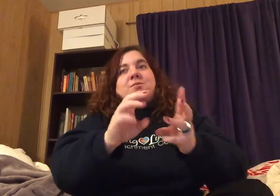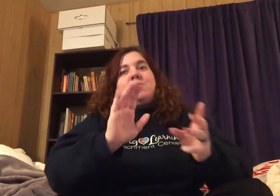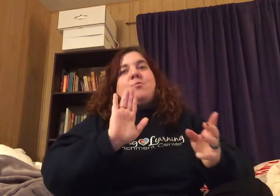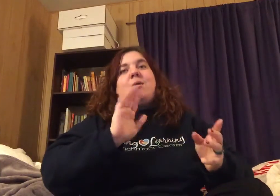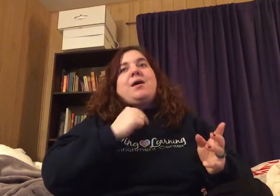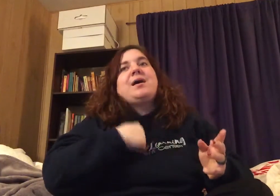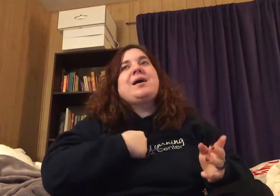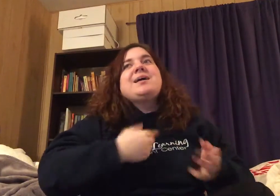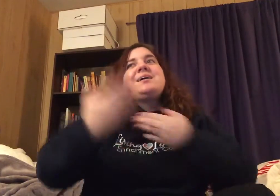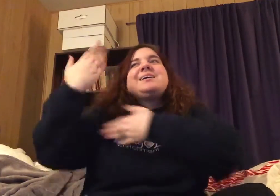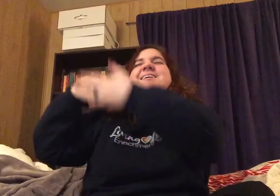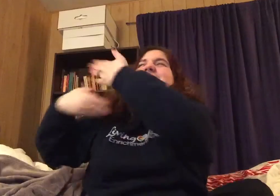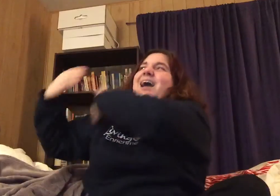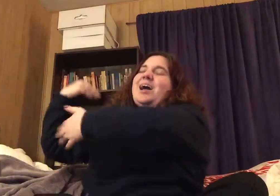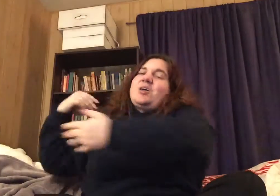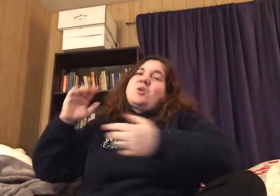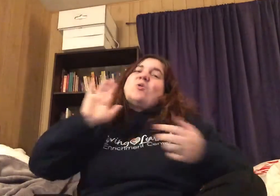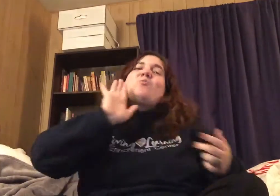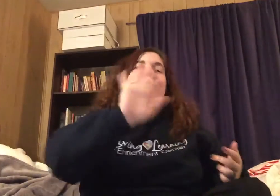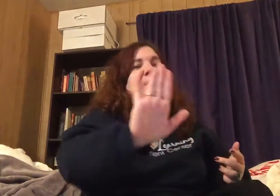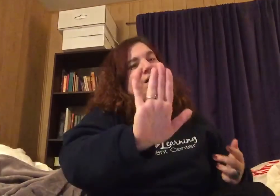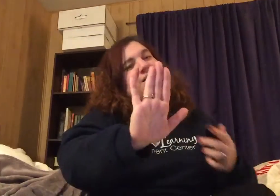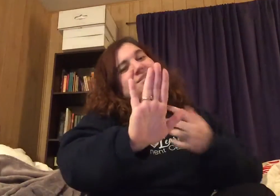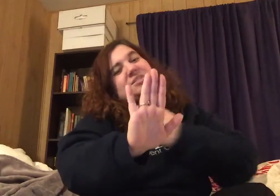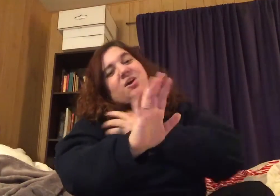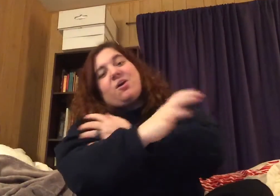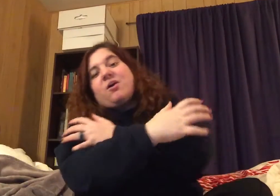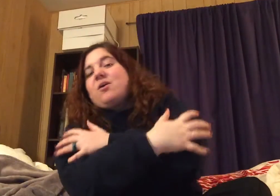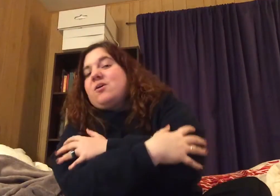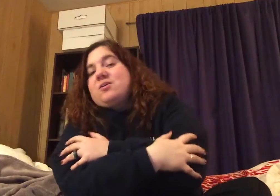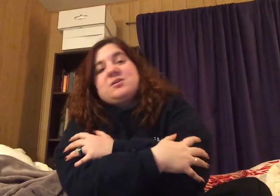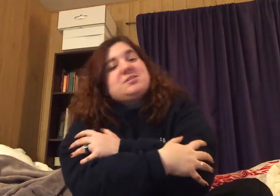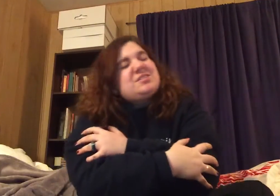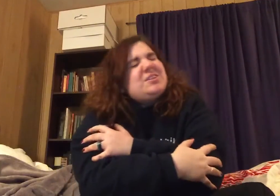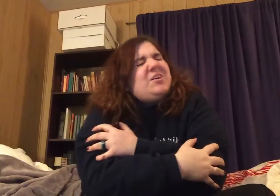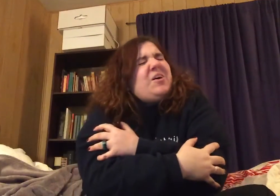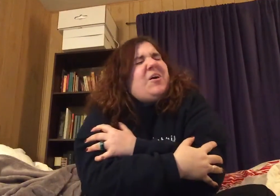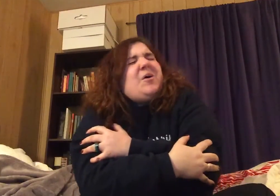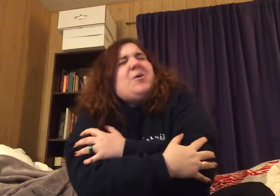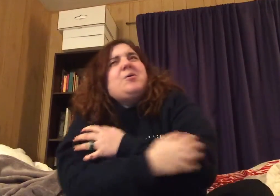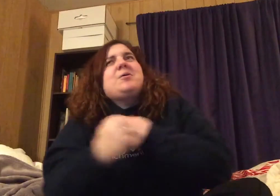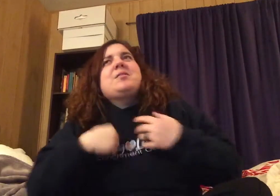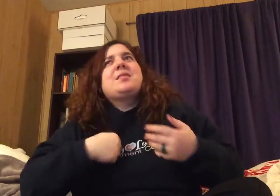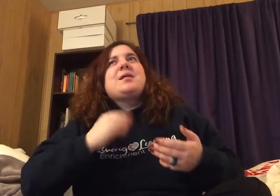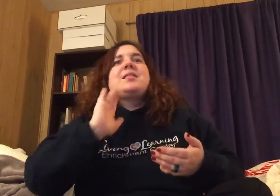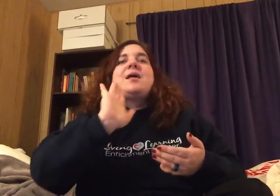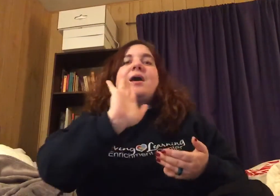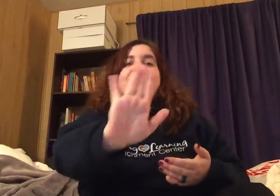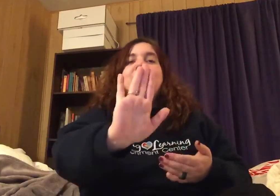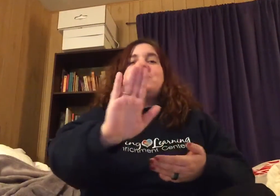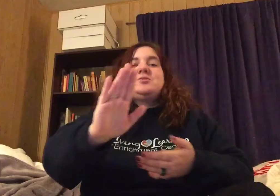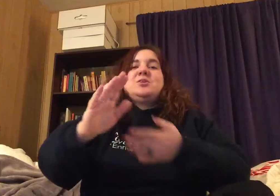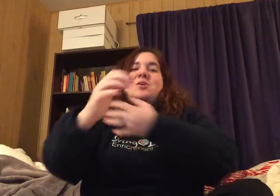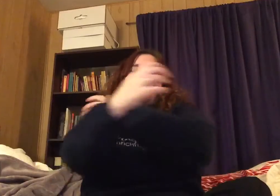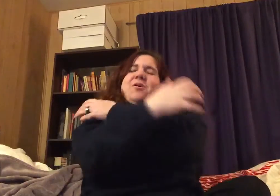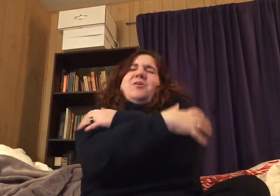the way I was yours to hold I was yours